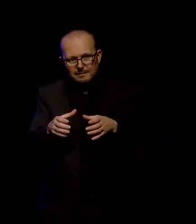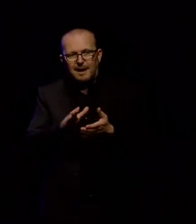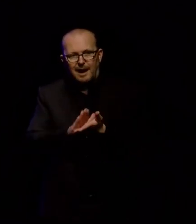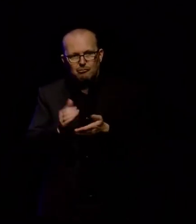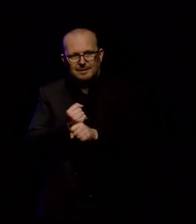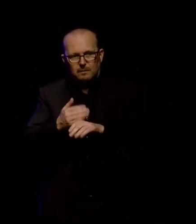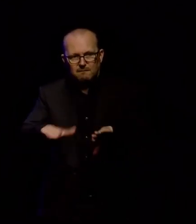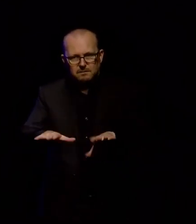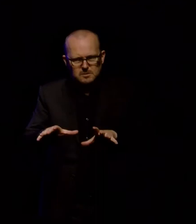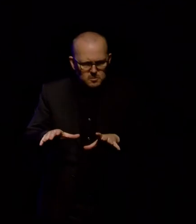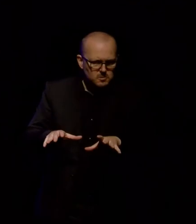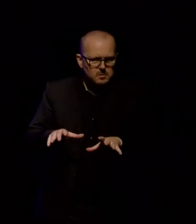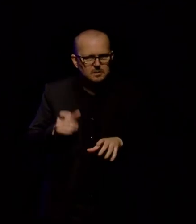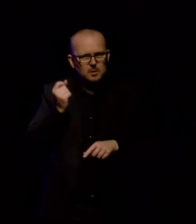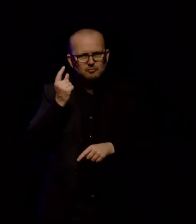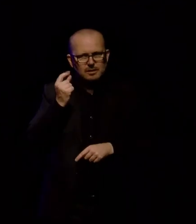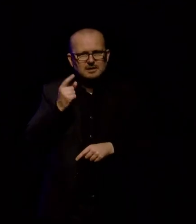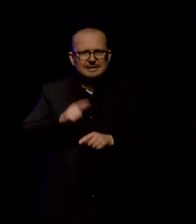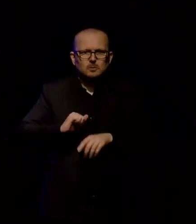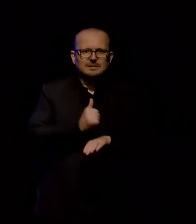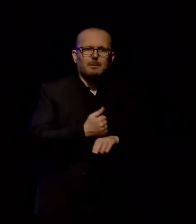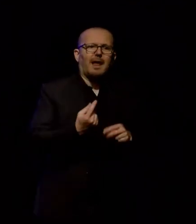needed an insurance policy in the form of colony elsewhere.